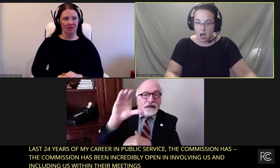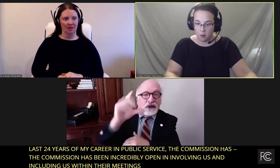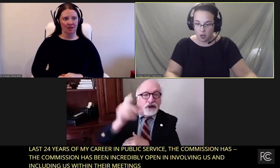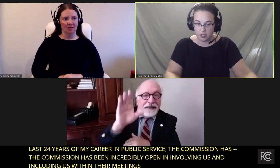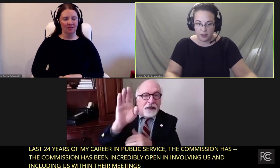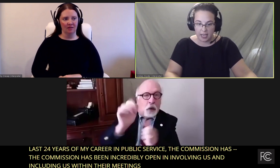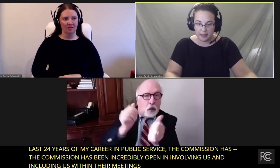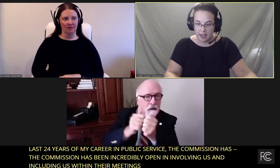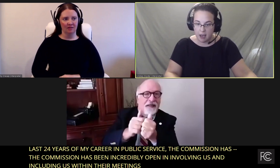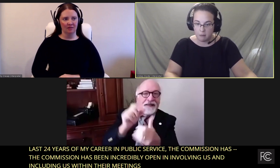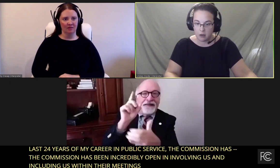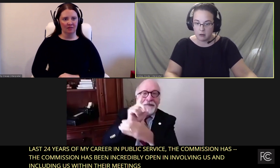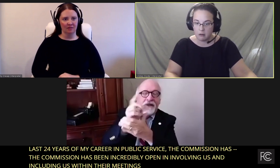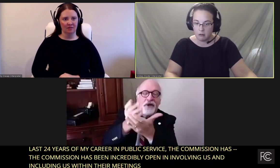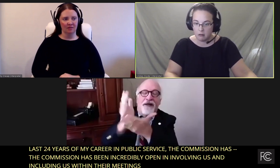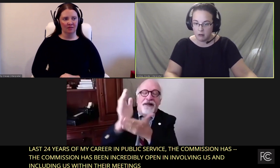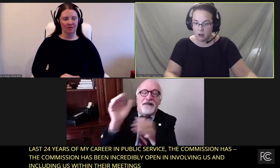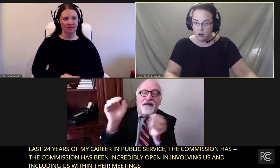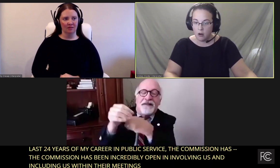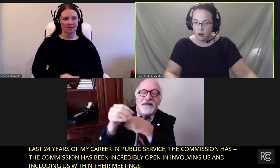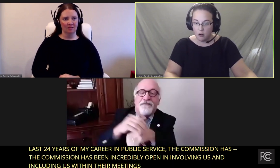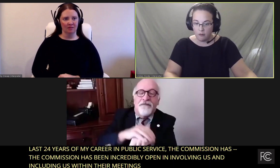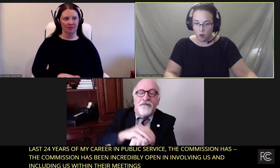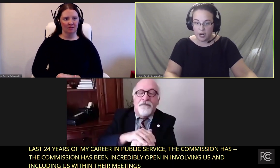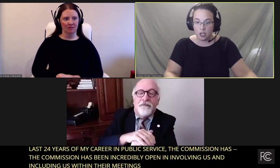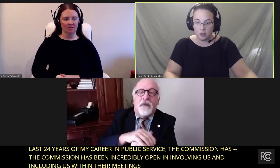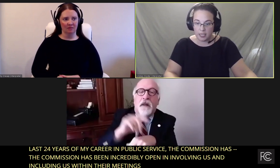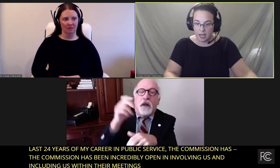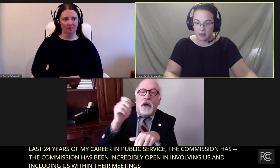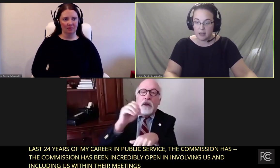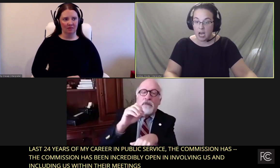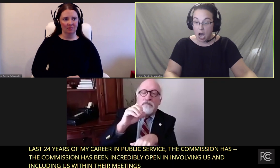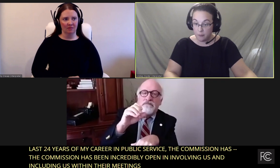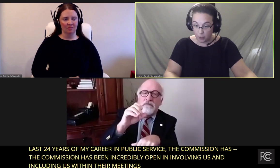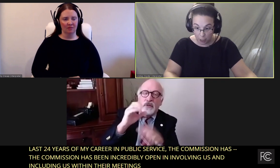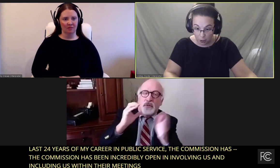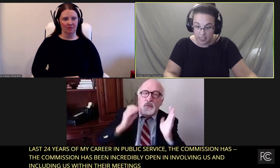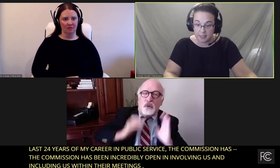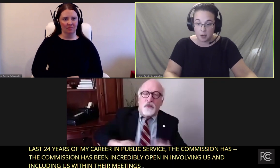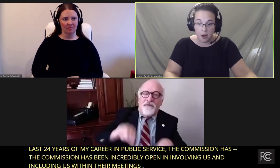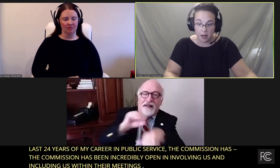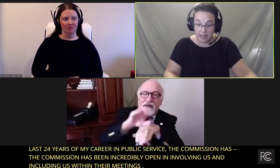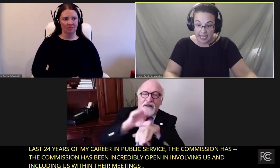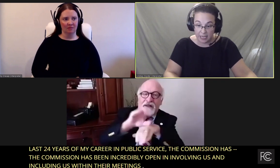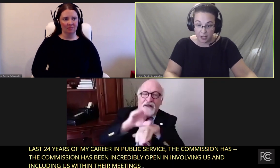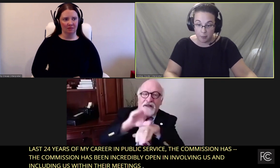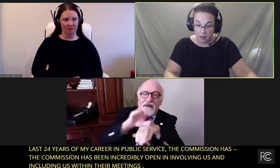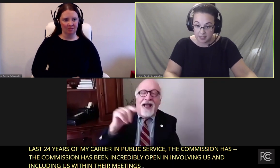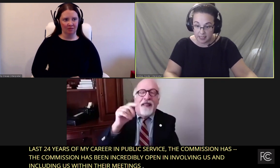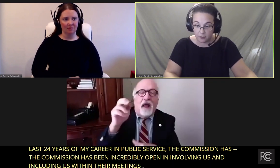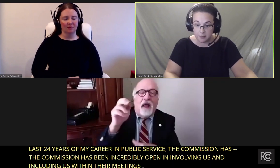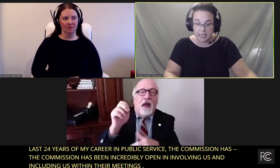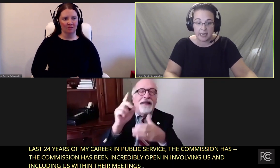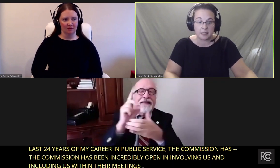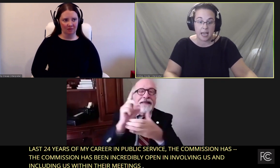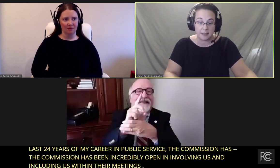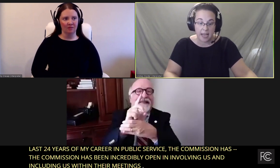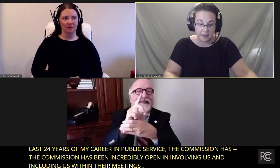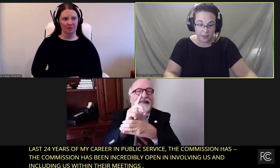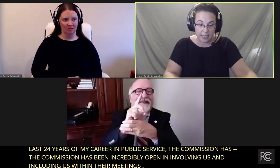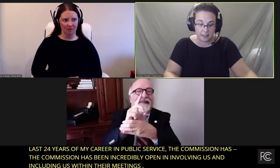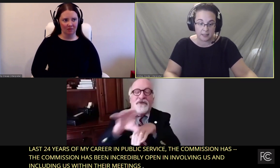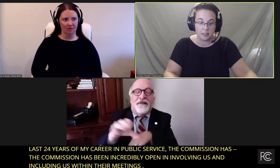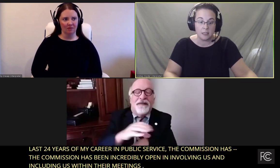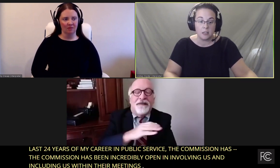I want to thank them for including us in their policy level meetings